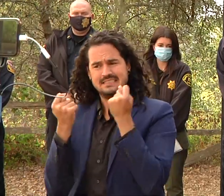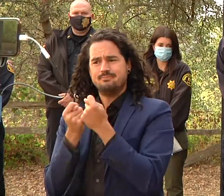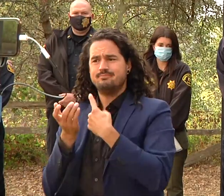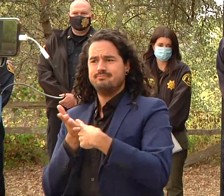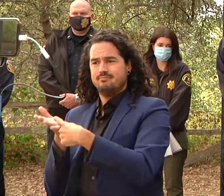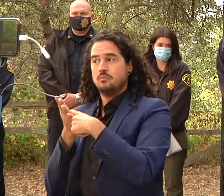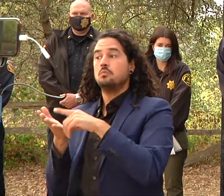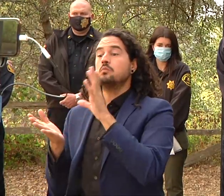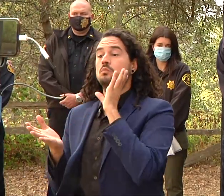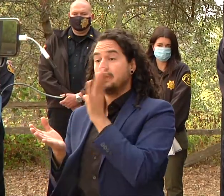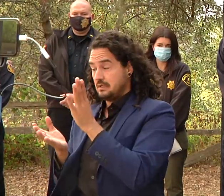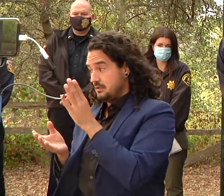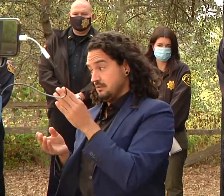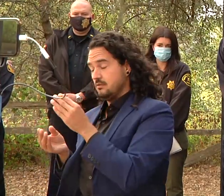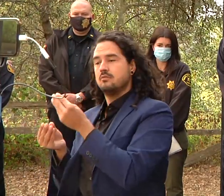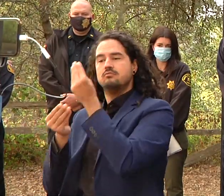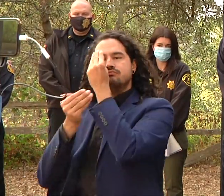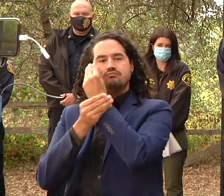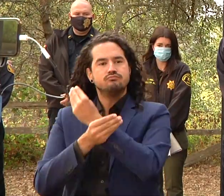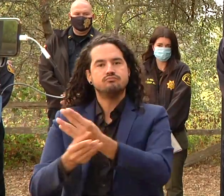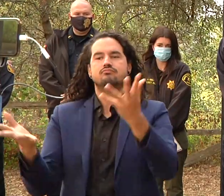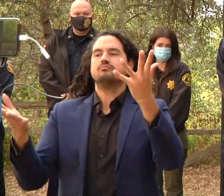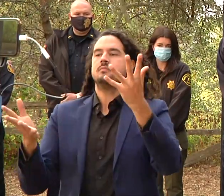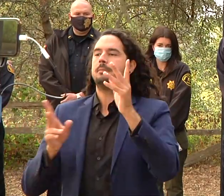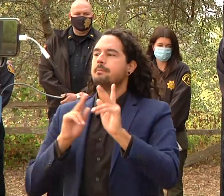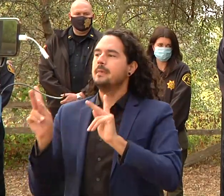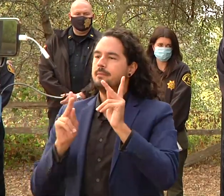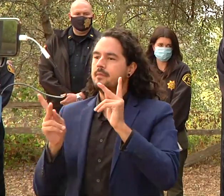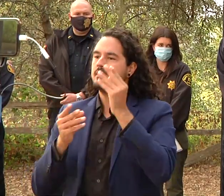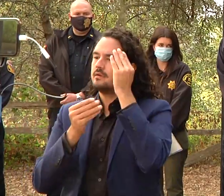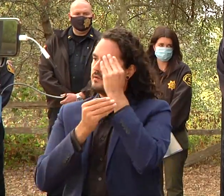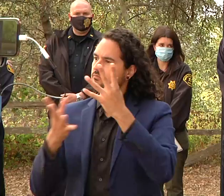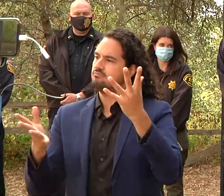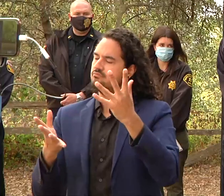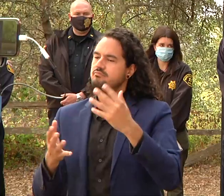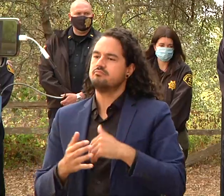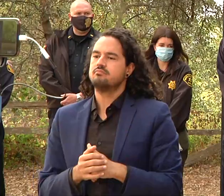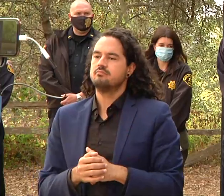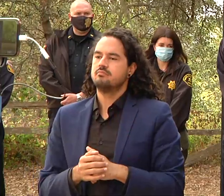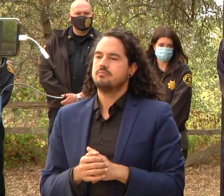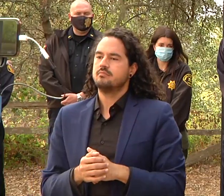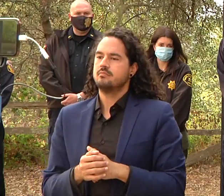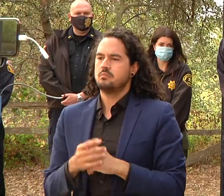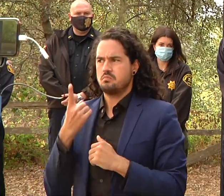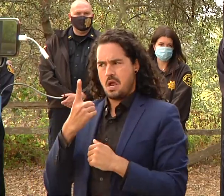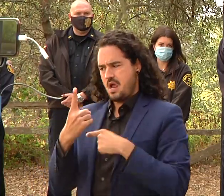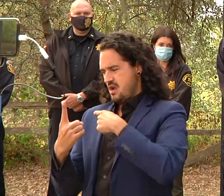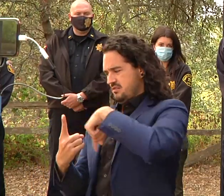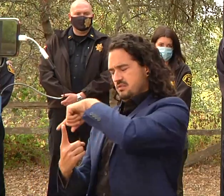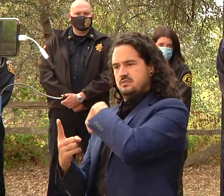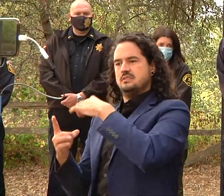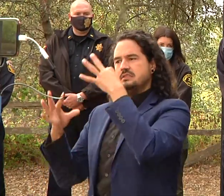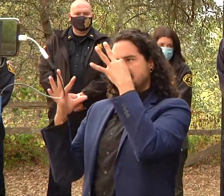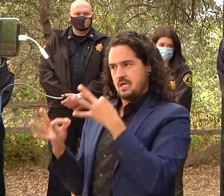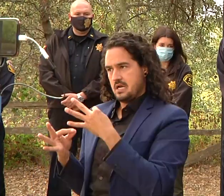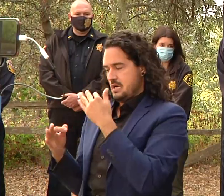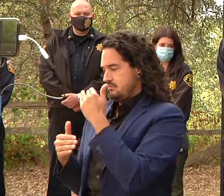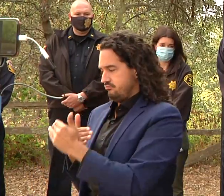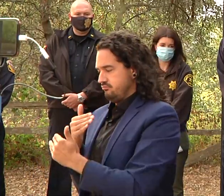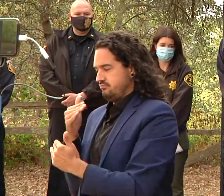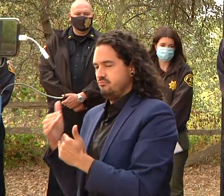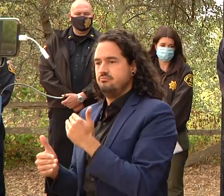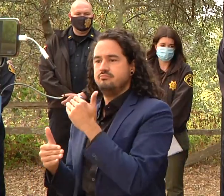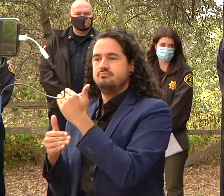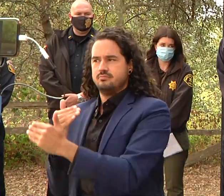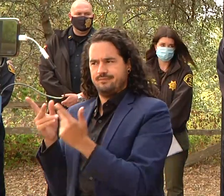so that people are informed appropriately and uh and it's just one team moving together to to make that happen so for that particular road um